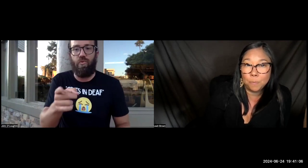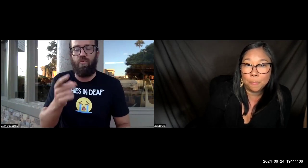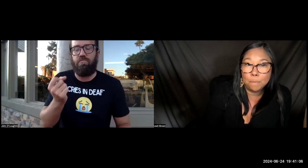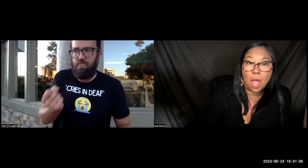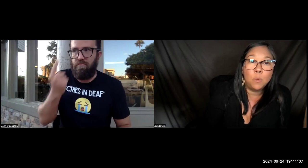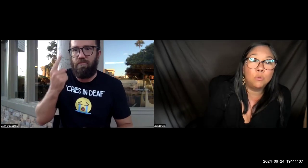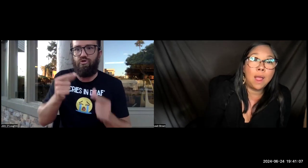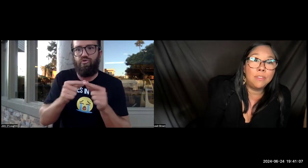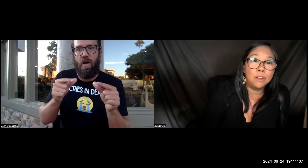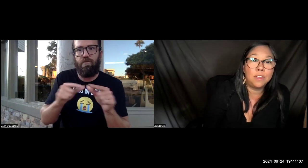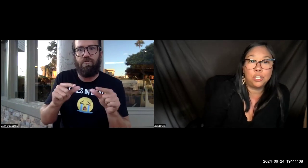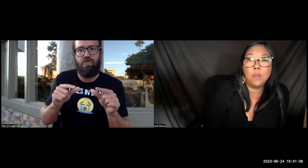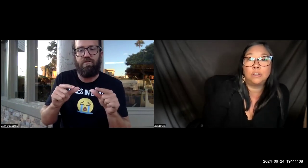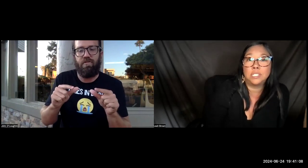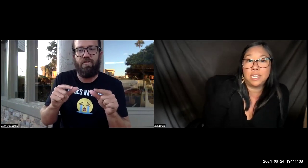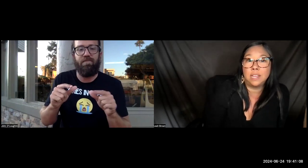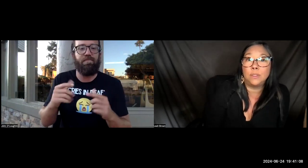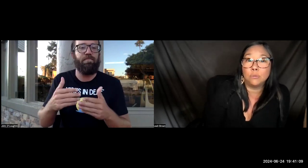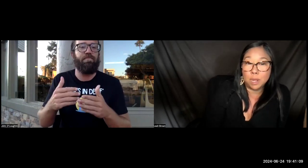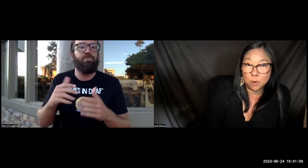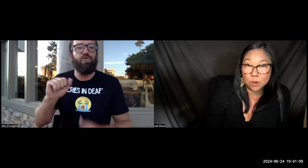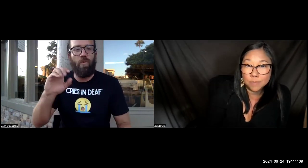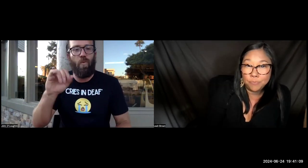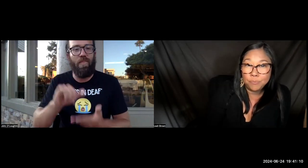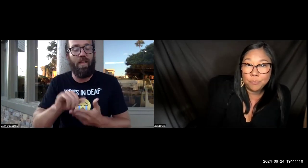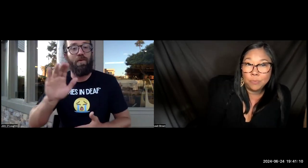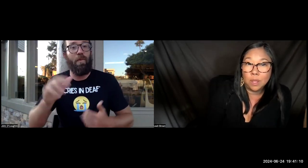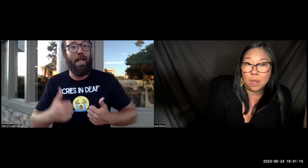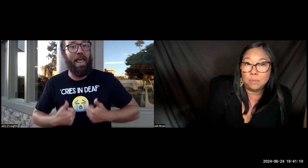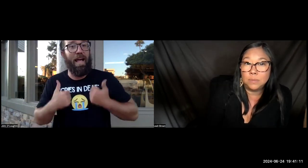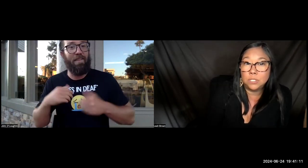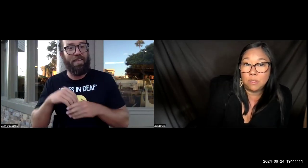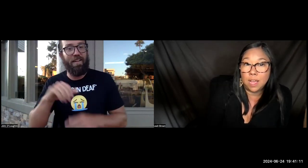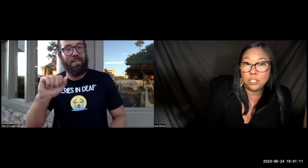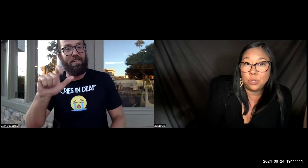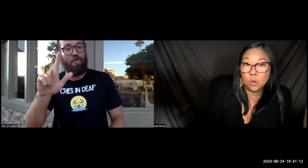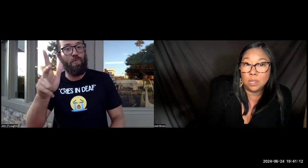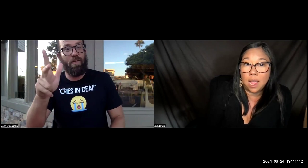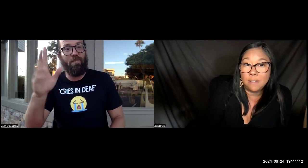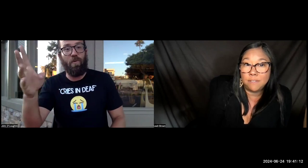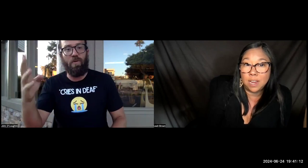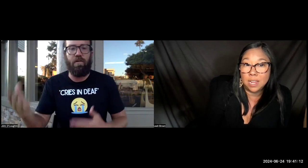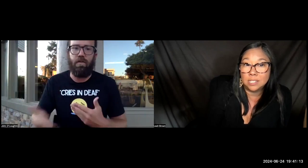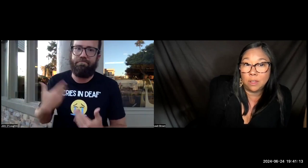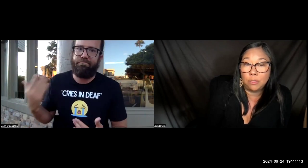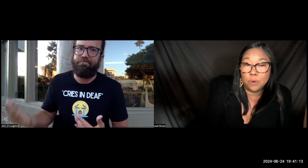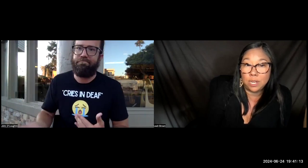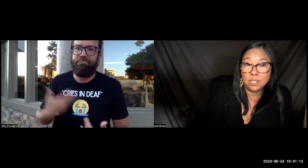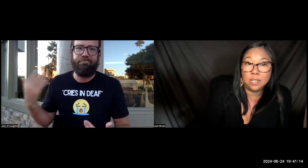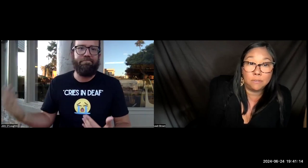I would rather that you understand the grammar so that your life in ASL 3 and